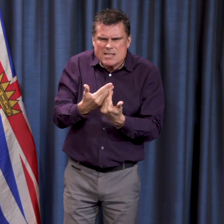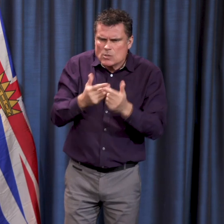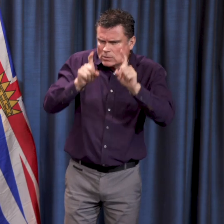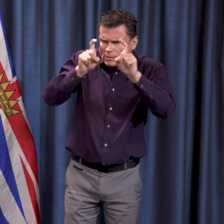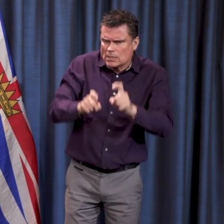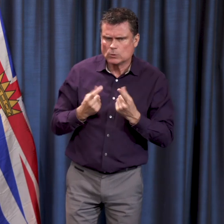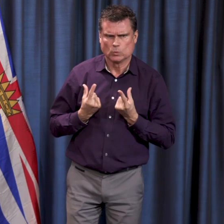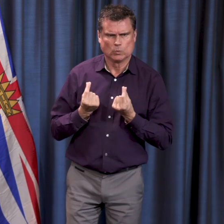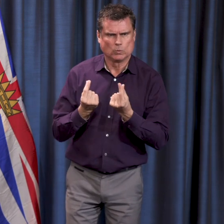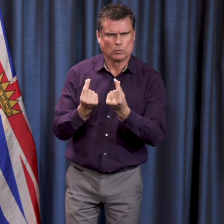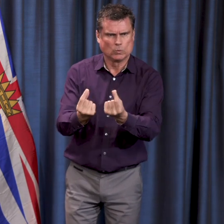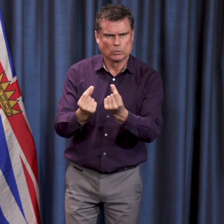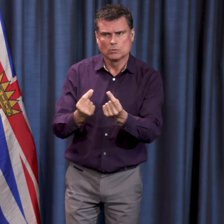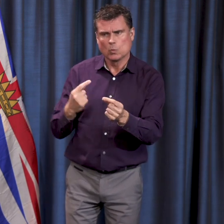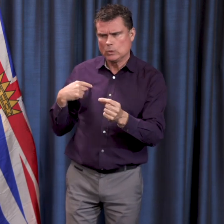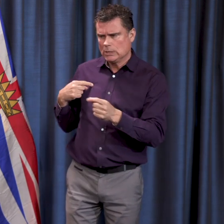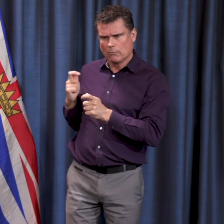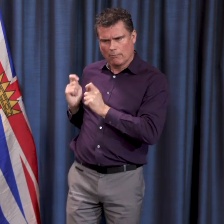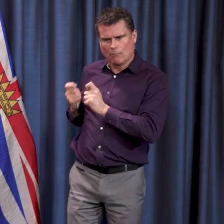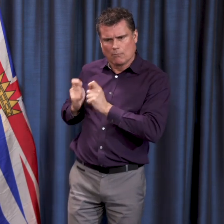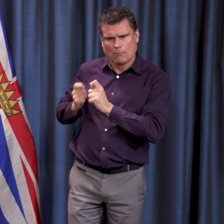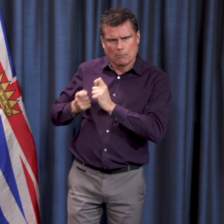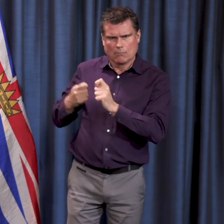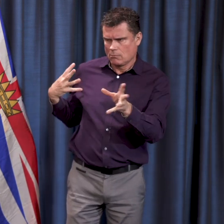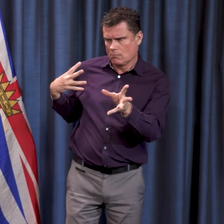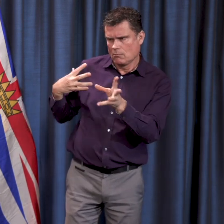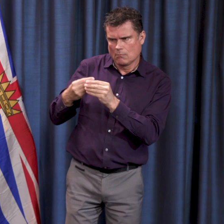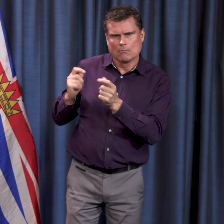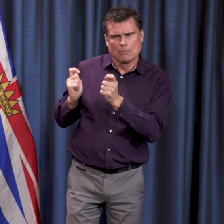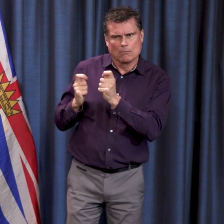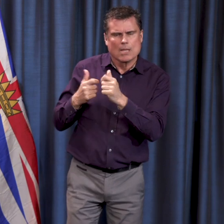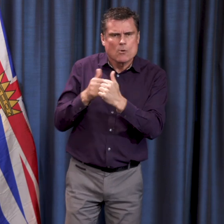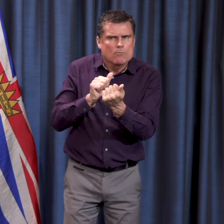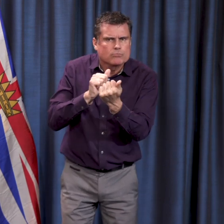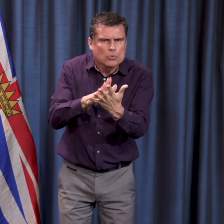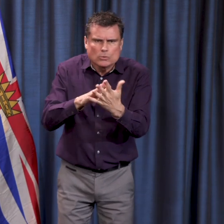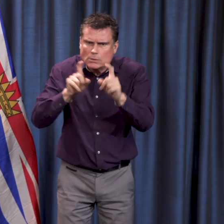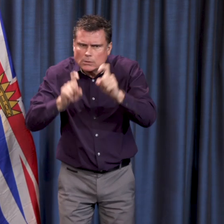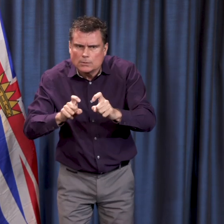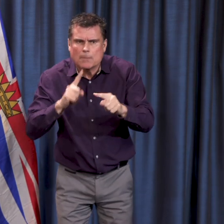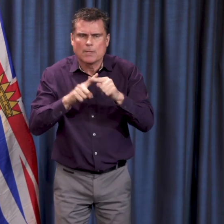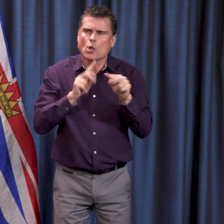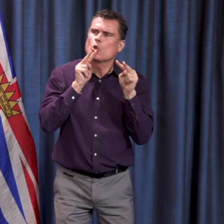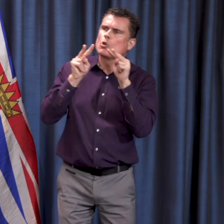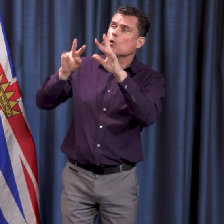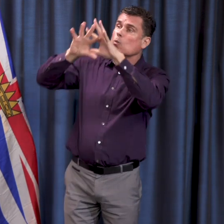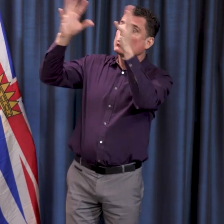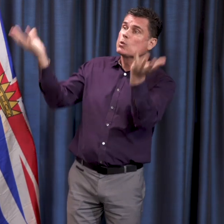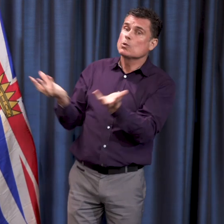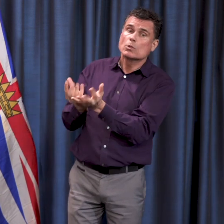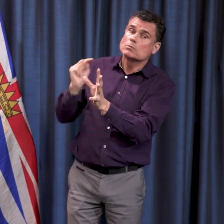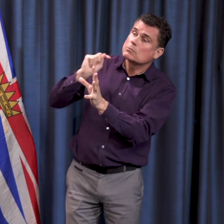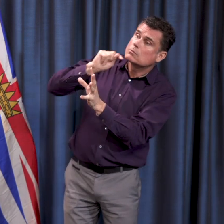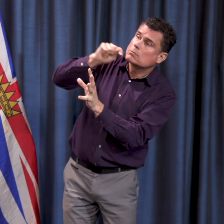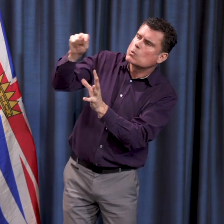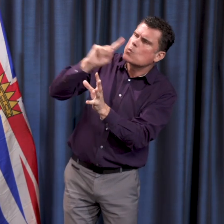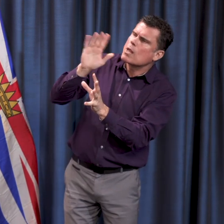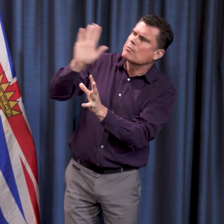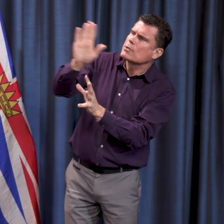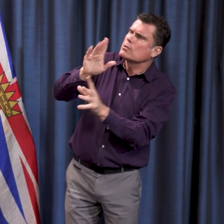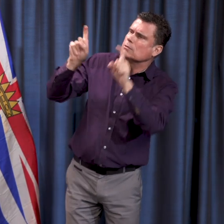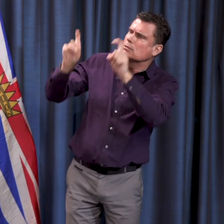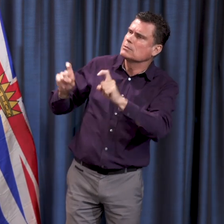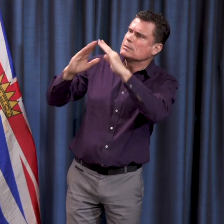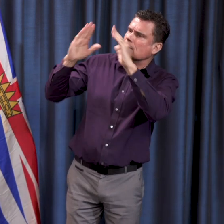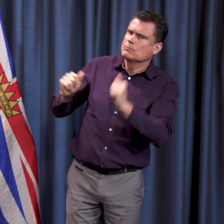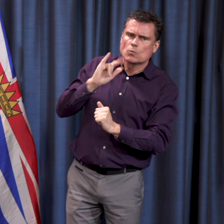really has been looking at what is happening around the world, understanding and being informed by how things are being